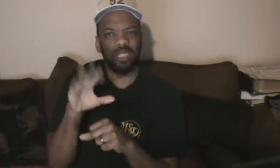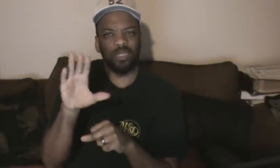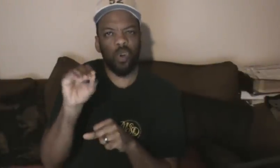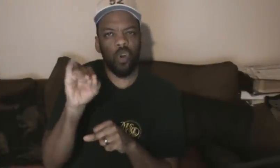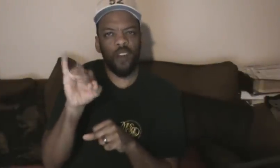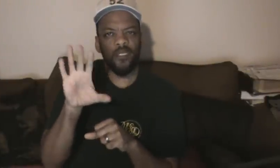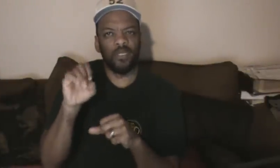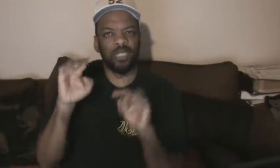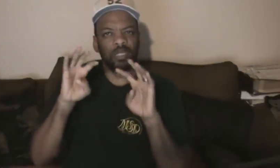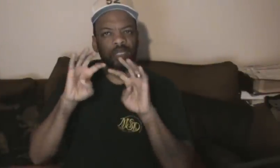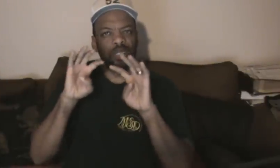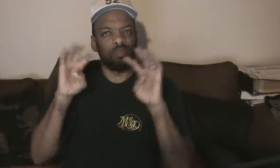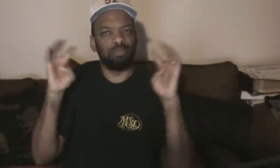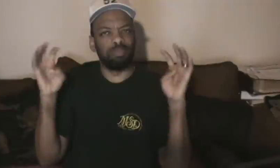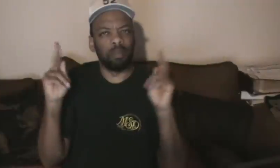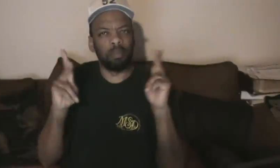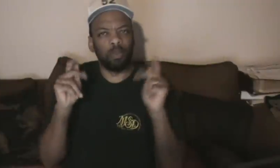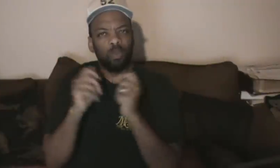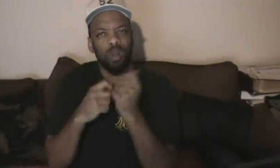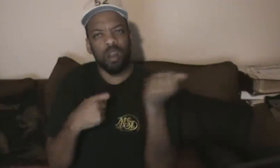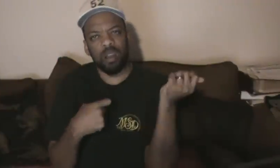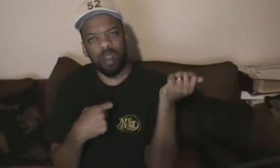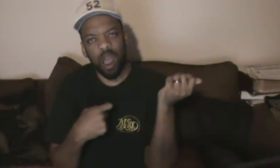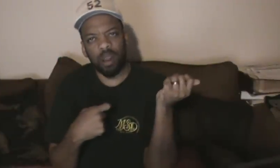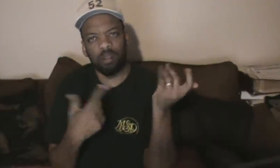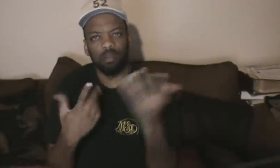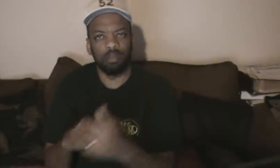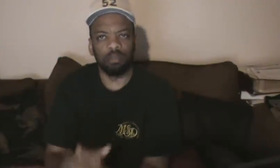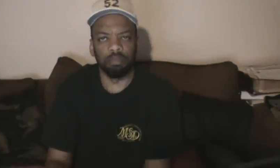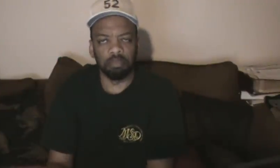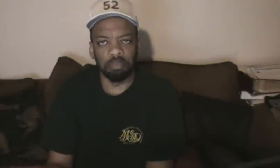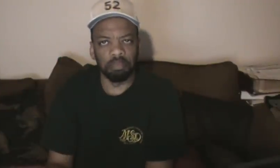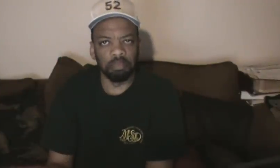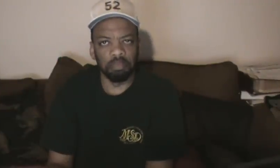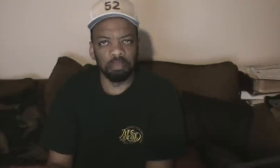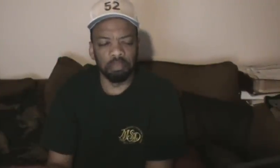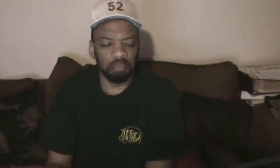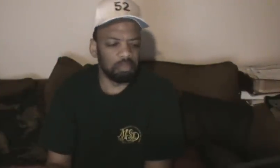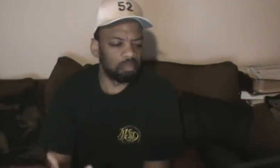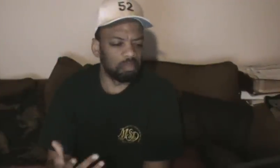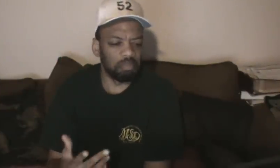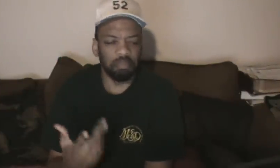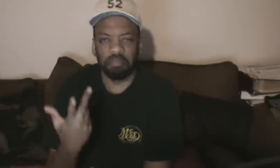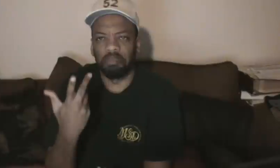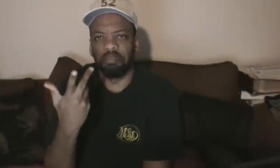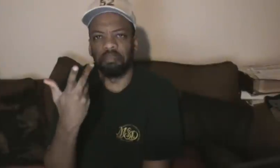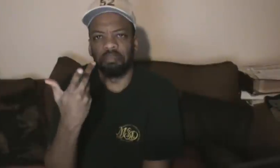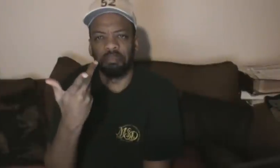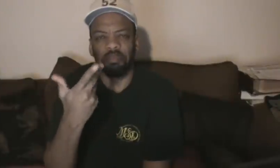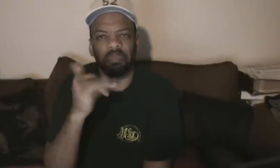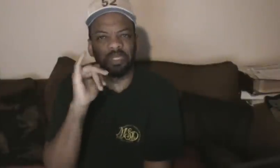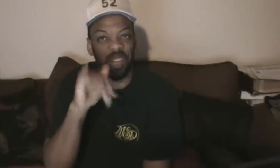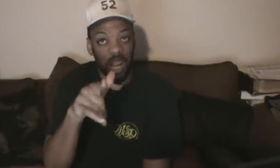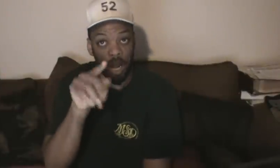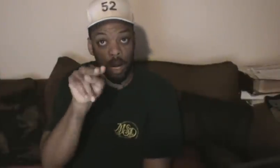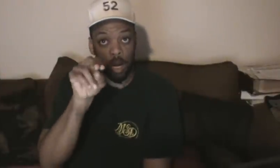warships and several transport aircraft will be on standby to help evacuate American officials and athletes from the Winter Olympics.